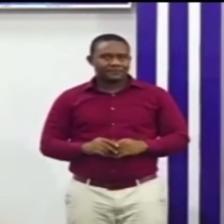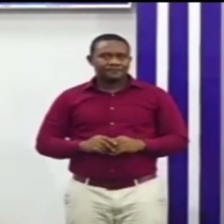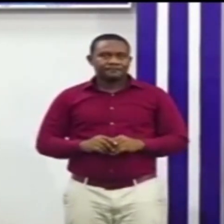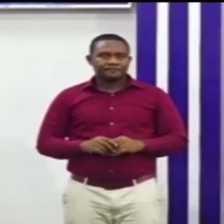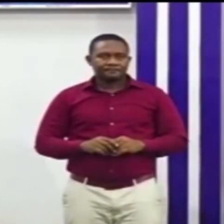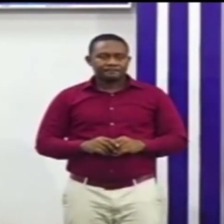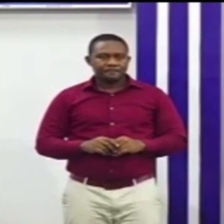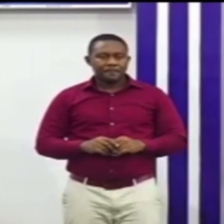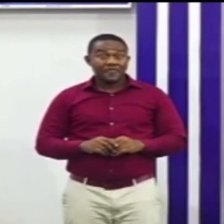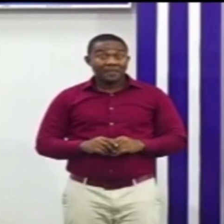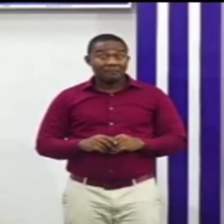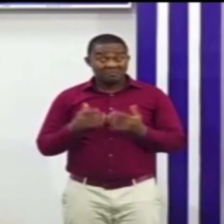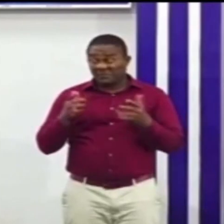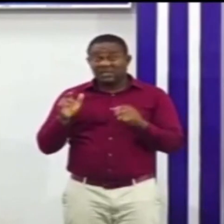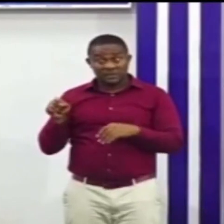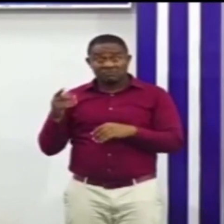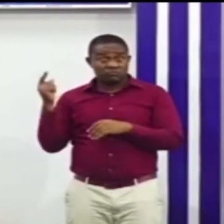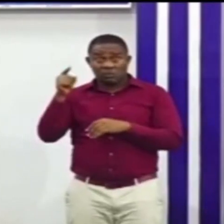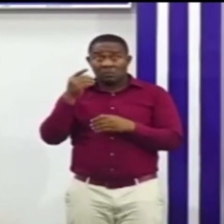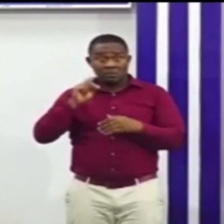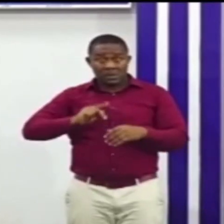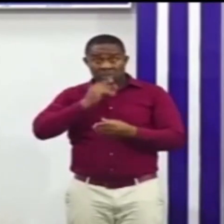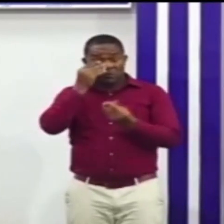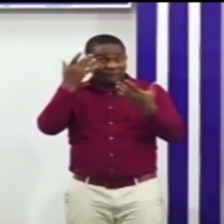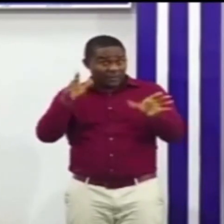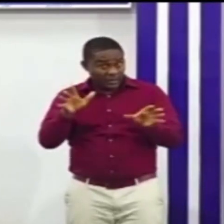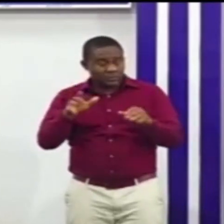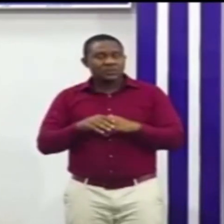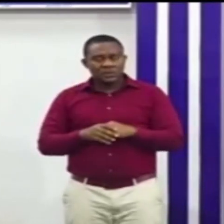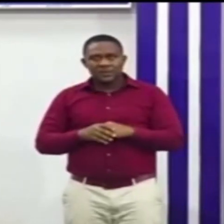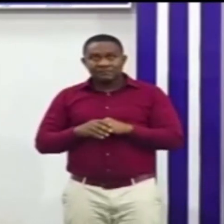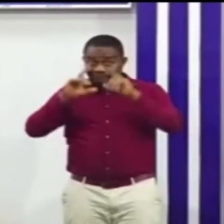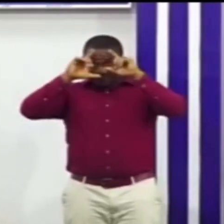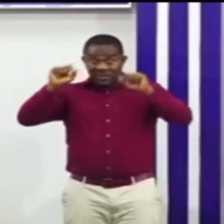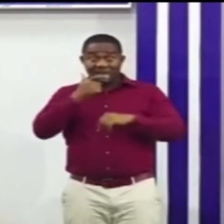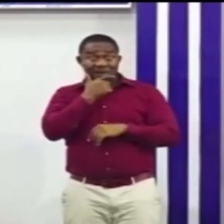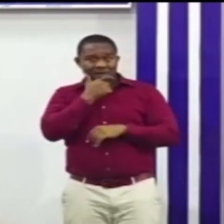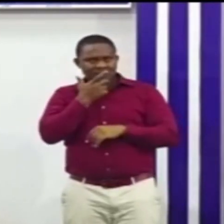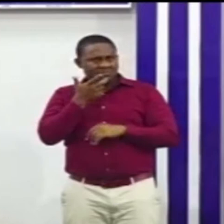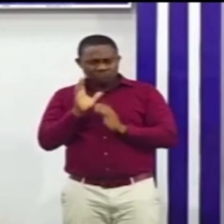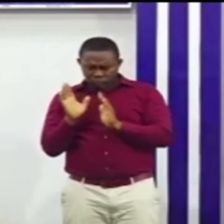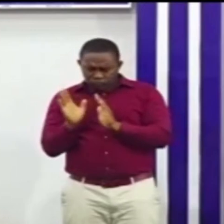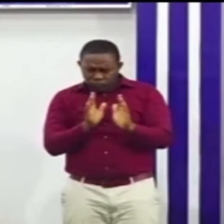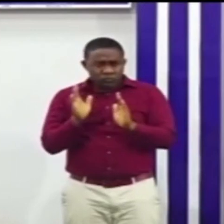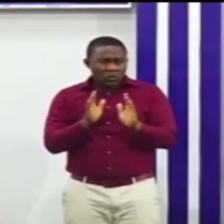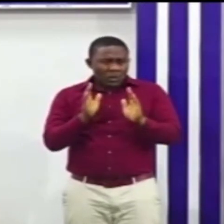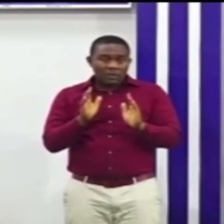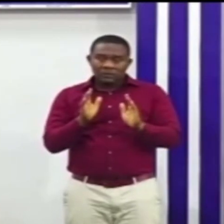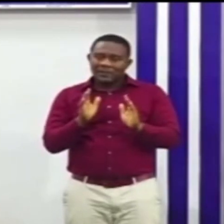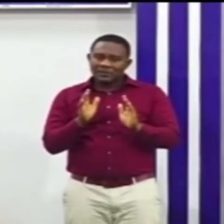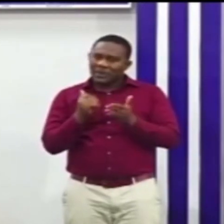Since then, under the leadership of the President, the Government of Ghana has rolled out a number of measures in responding first